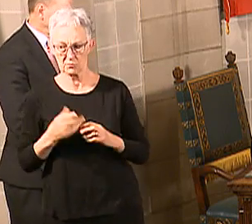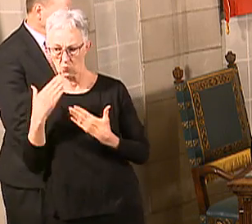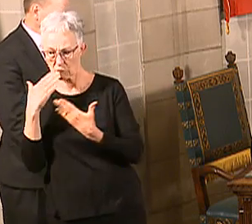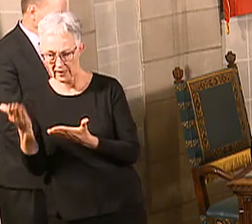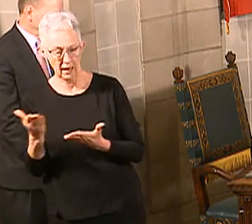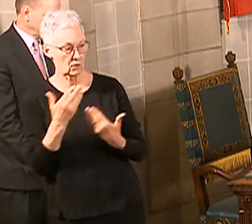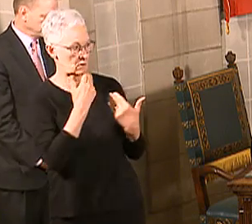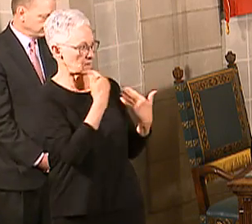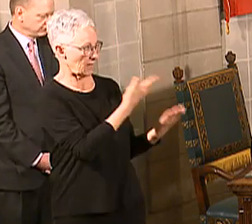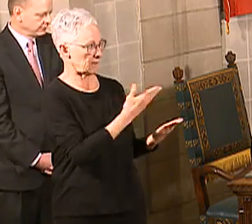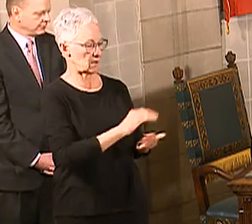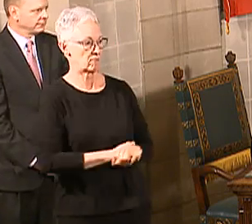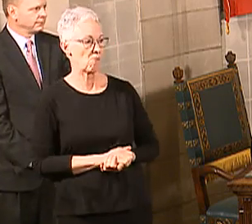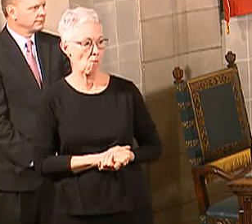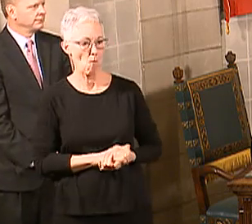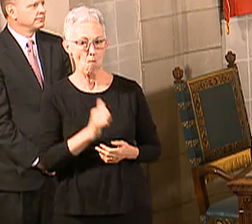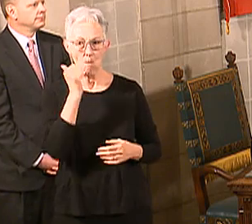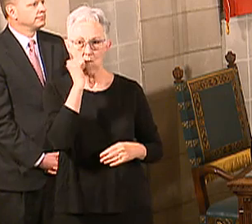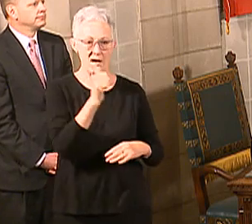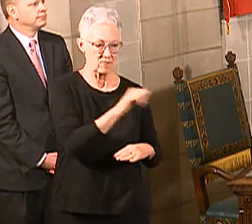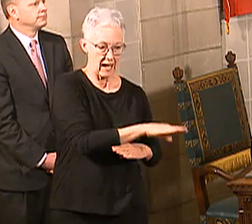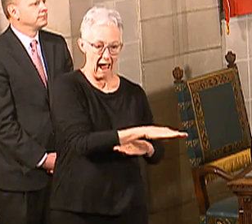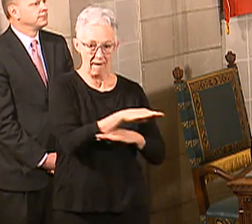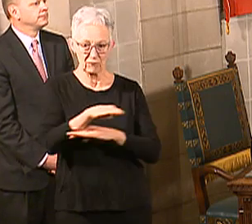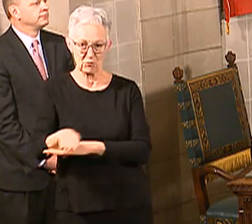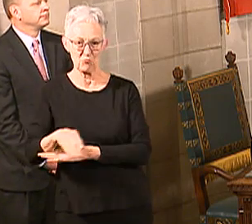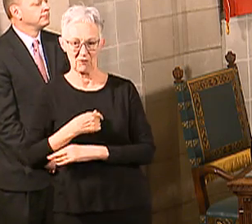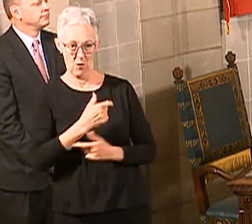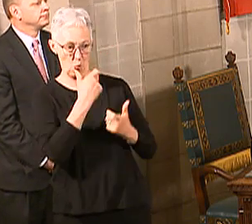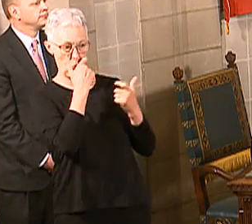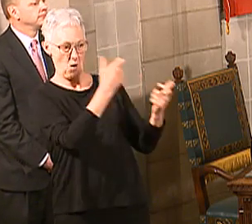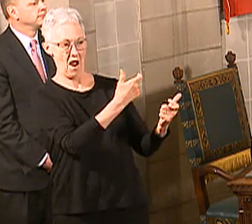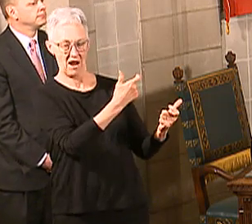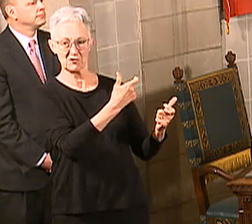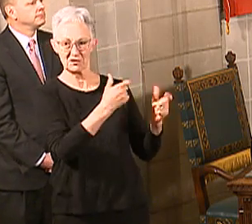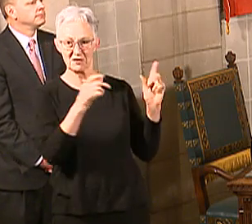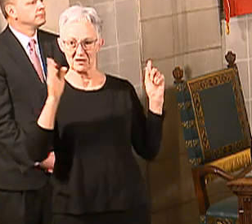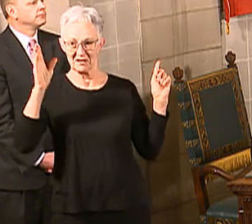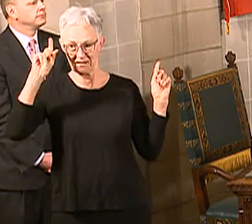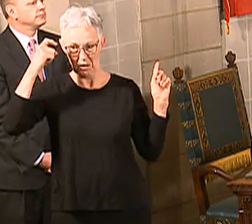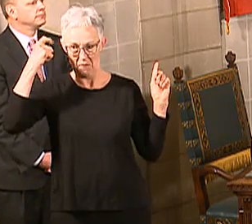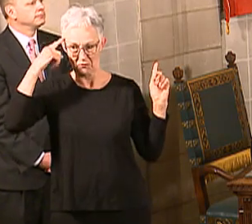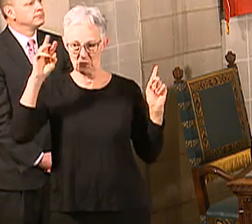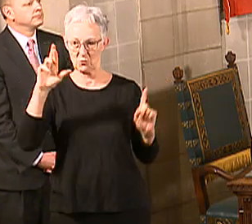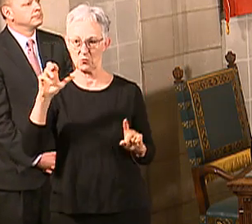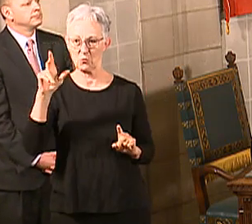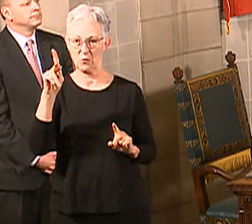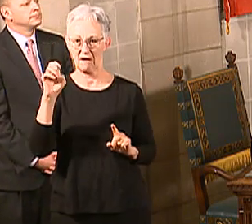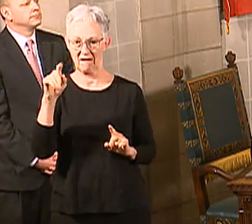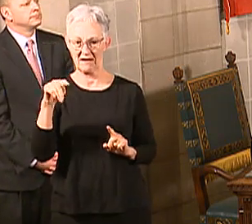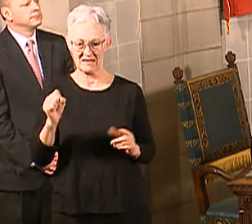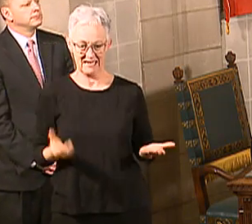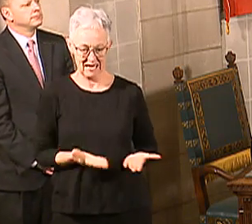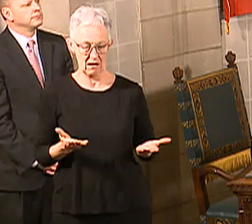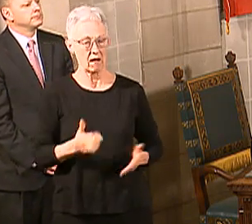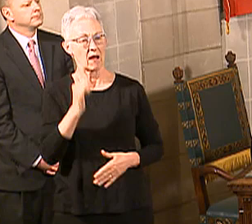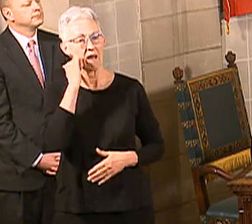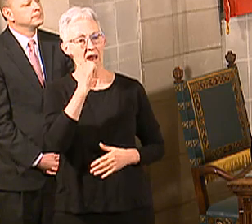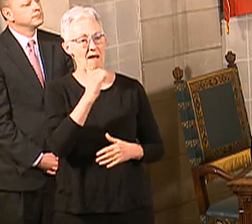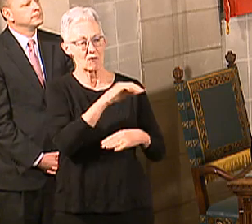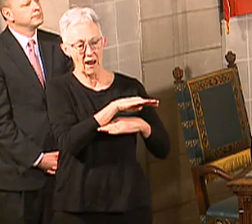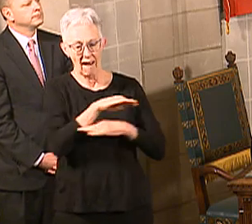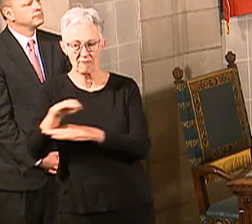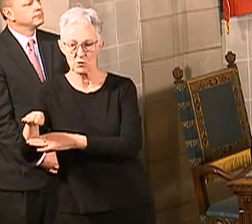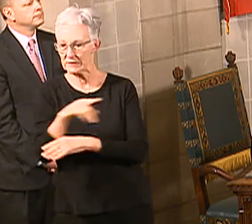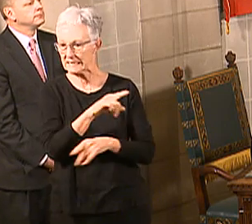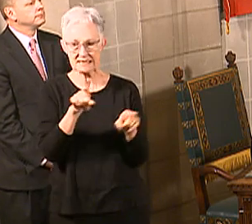press conference at 2 o'clock, he starts out by telling us like he did today, as Nebraskans, we need to do the right thing by socially getting our social distance